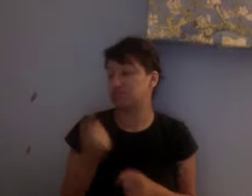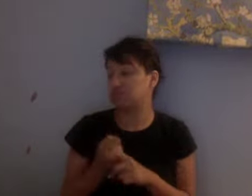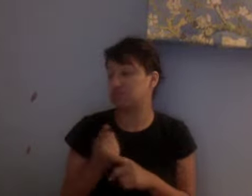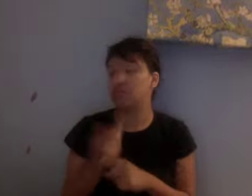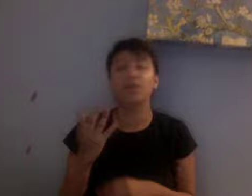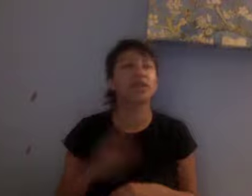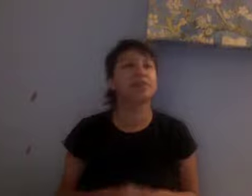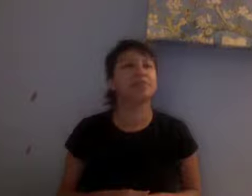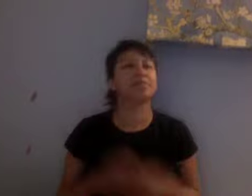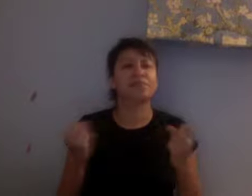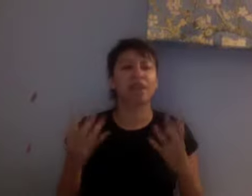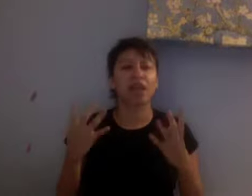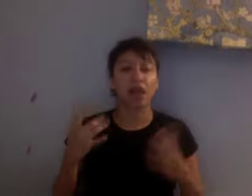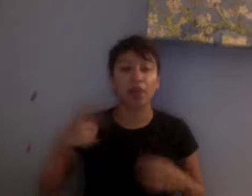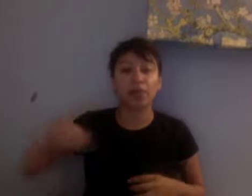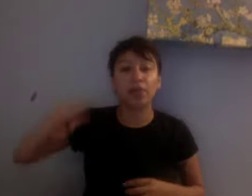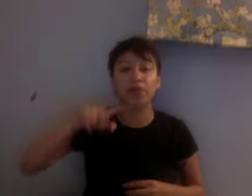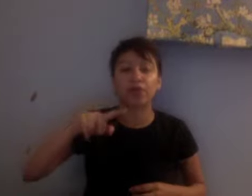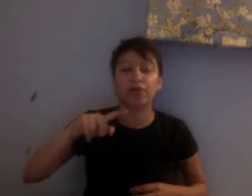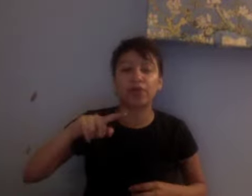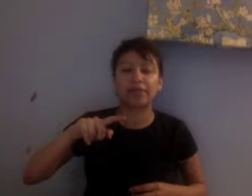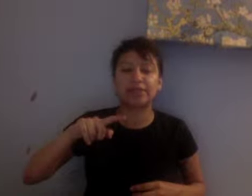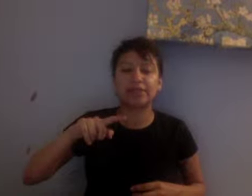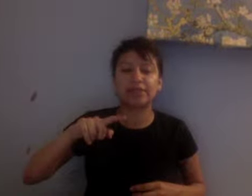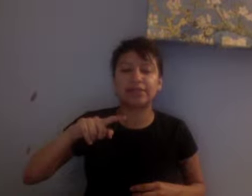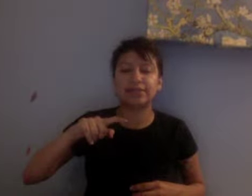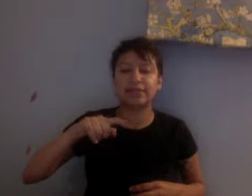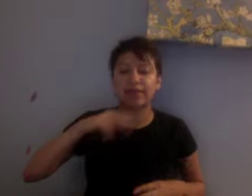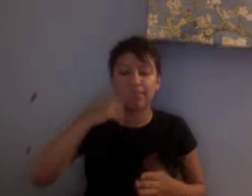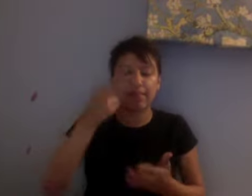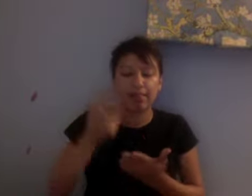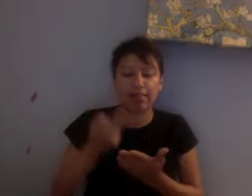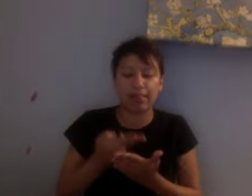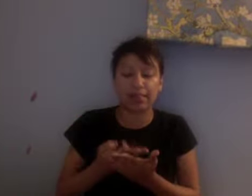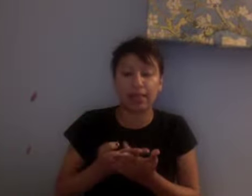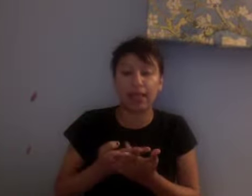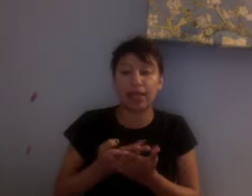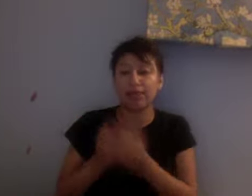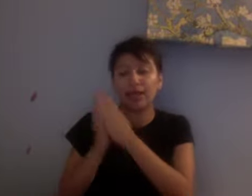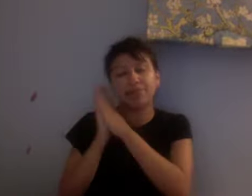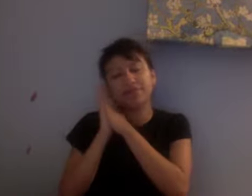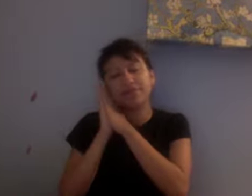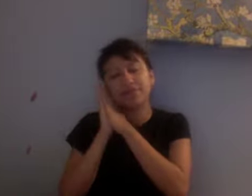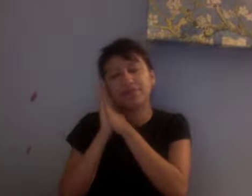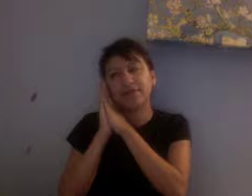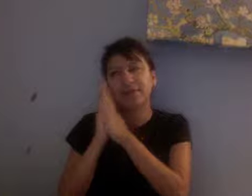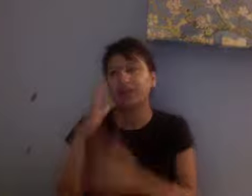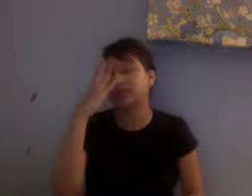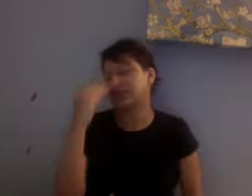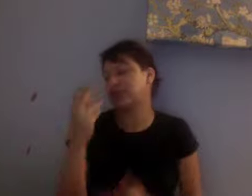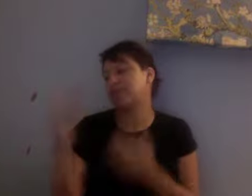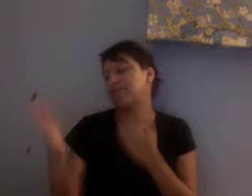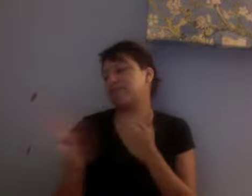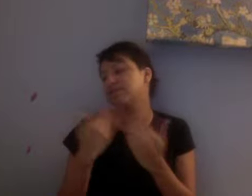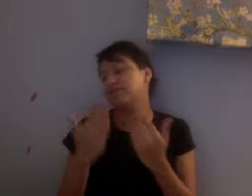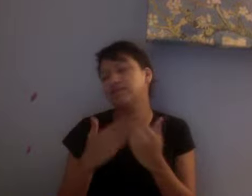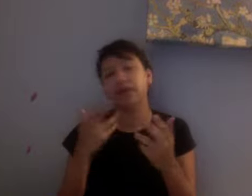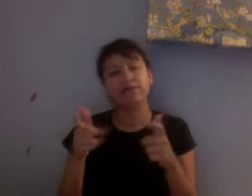relatively quickly? How many people can fall asleep relatively quickly given the opportunity? Yes? How many people lie in bed and toss and turn?